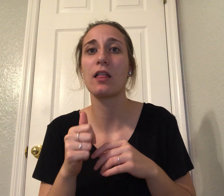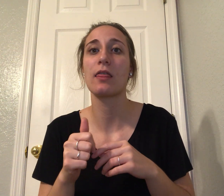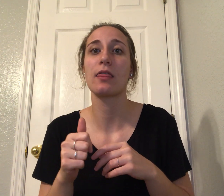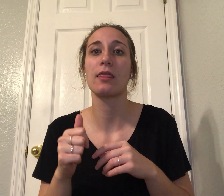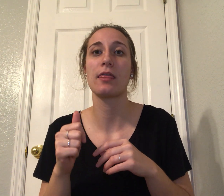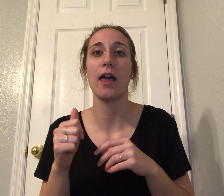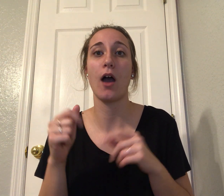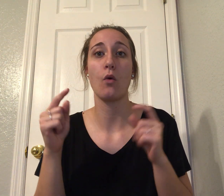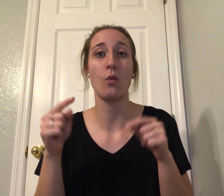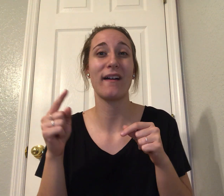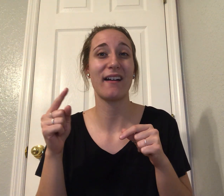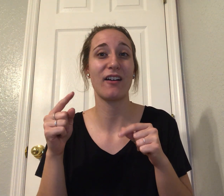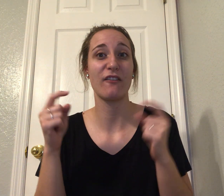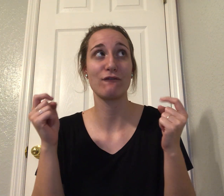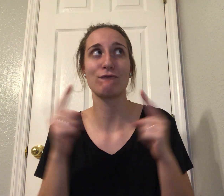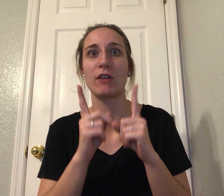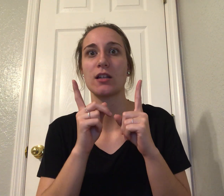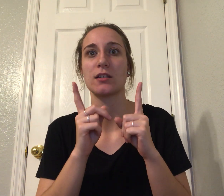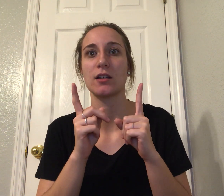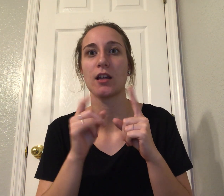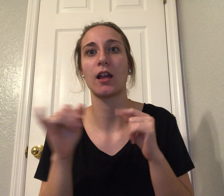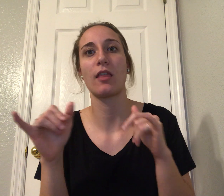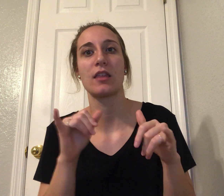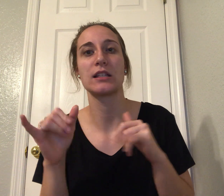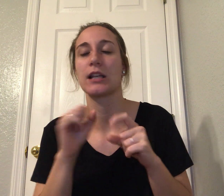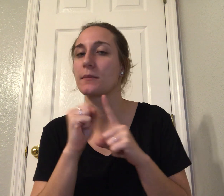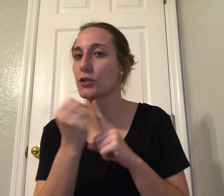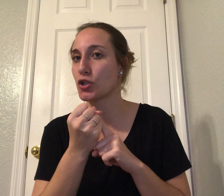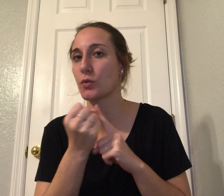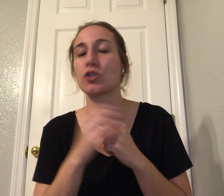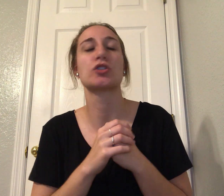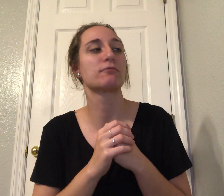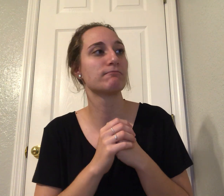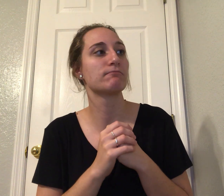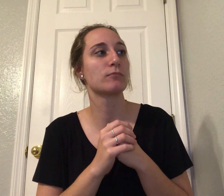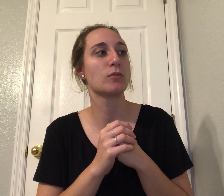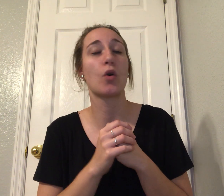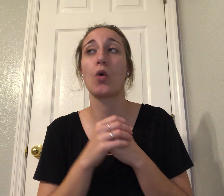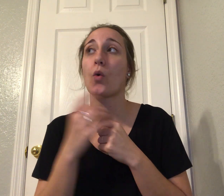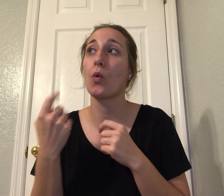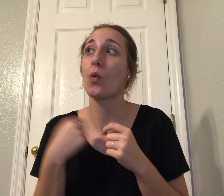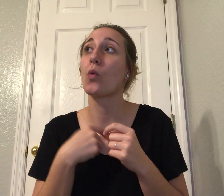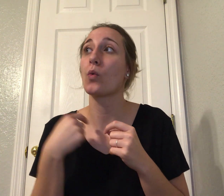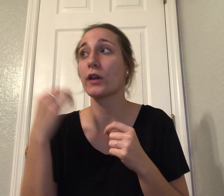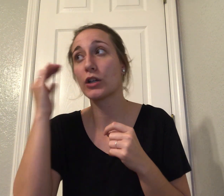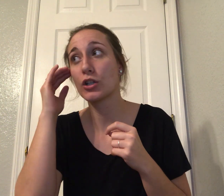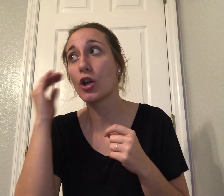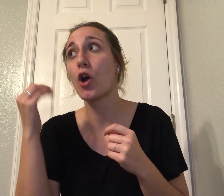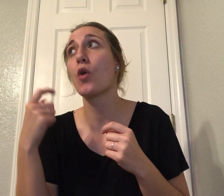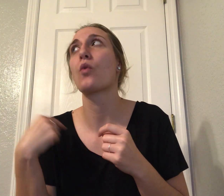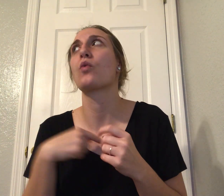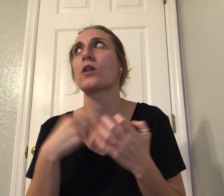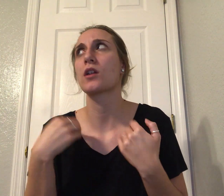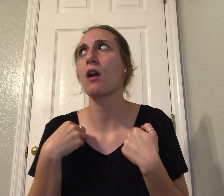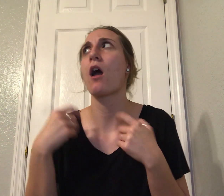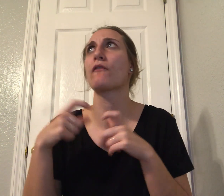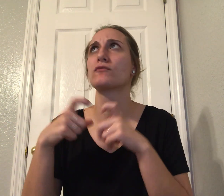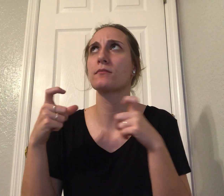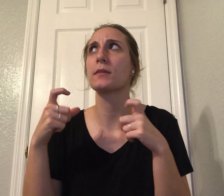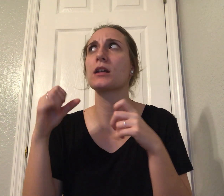democracy around the world. And when we looked at our own problems, we thought, of course, we have some big issues. But we're in a sense immune from an us